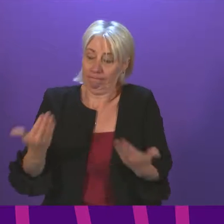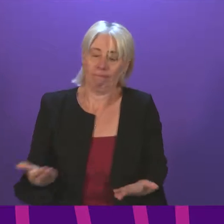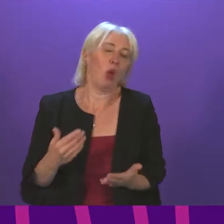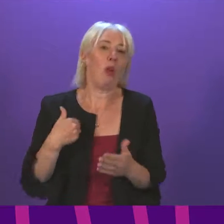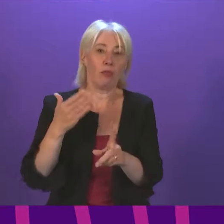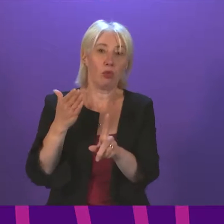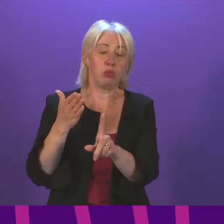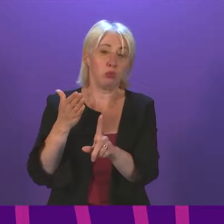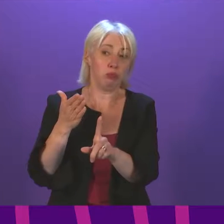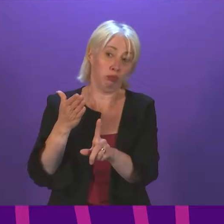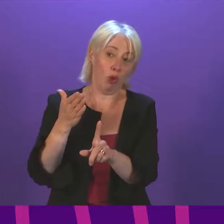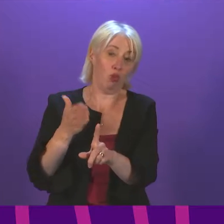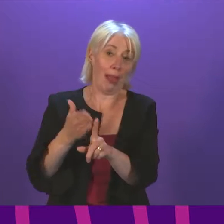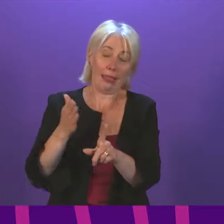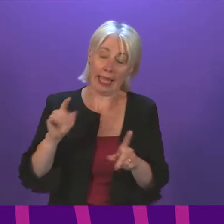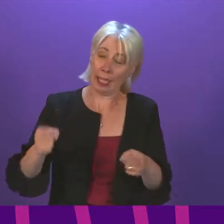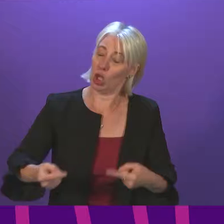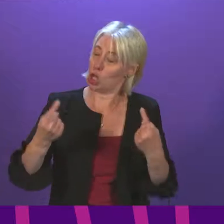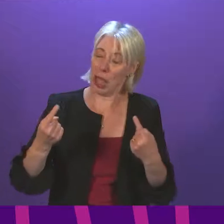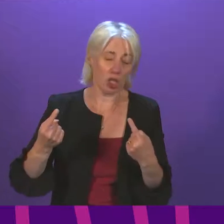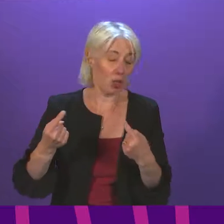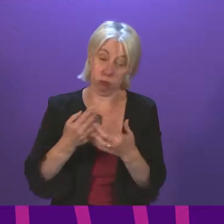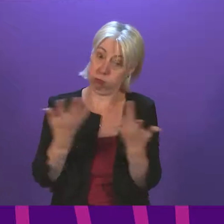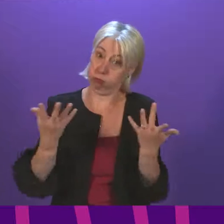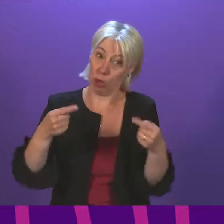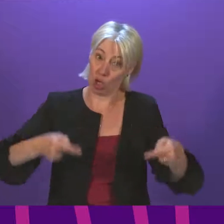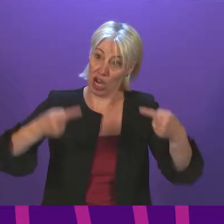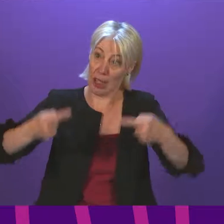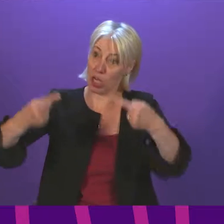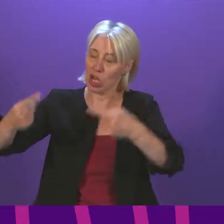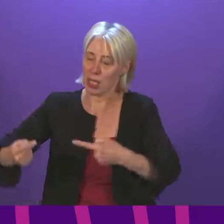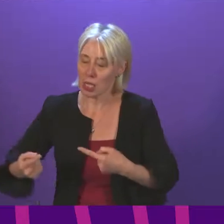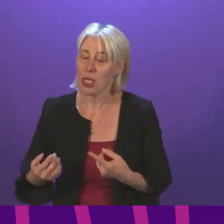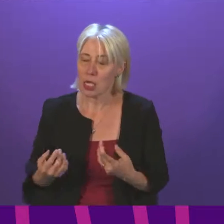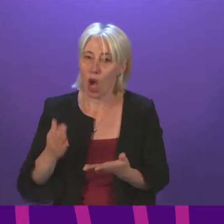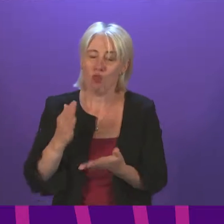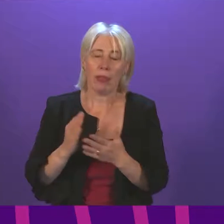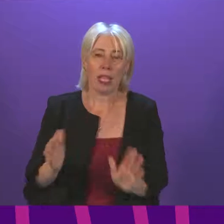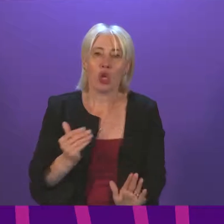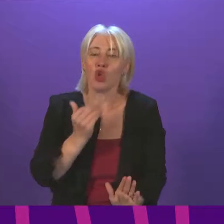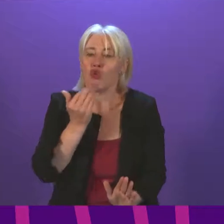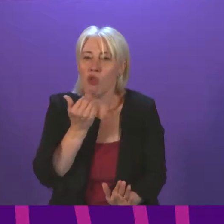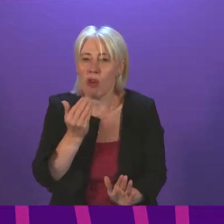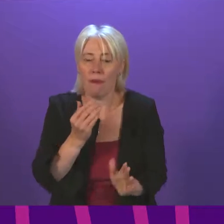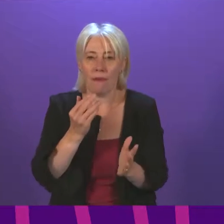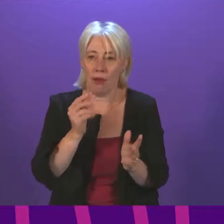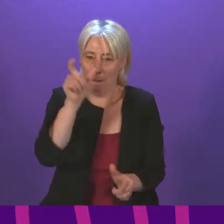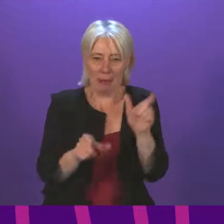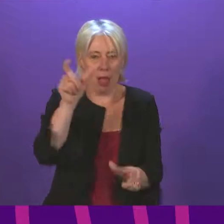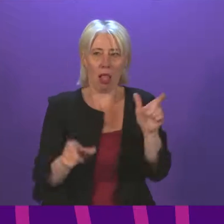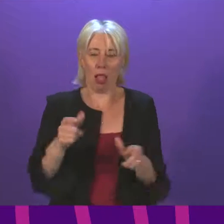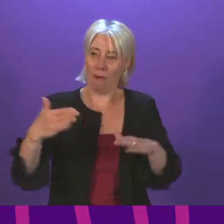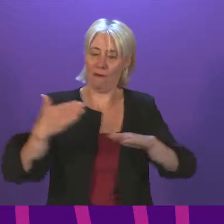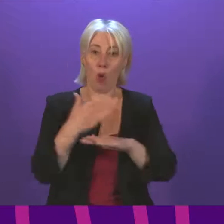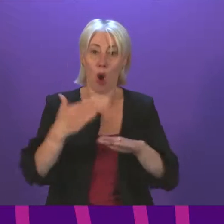that the many challenges we face are about the acute shortage of labour which comes about